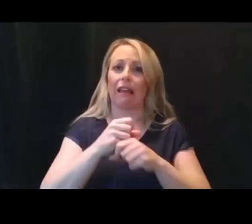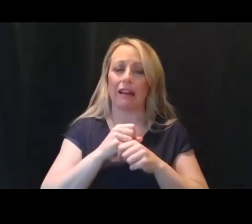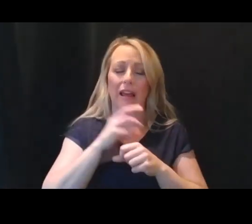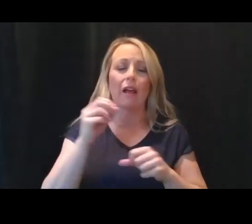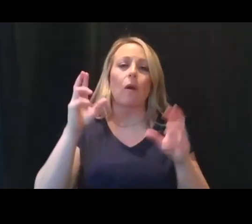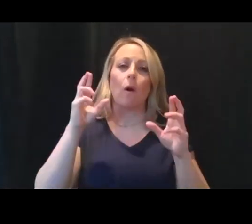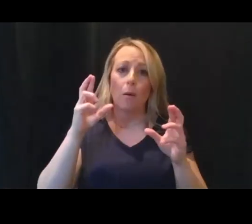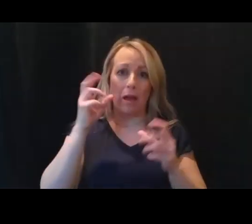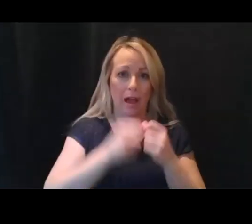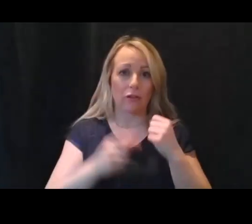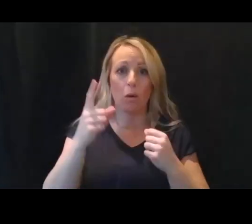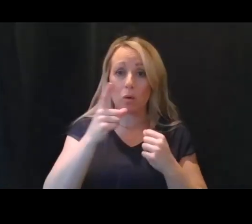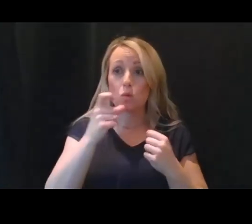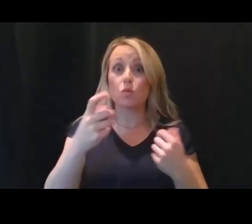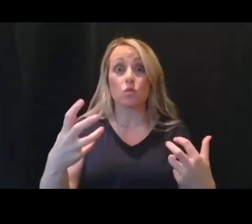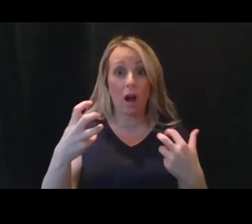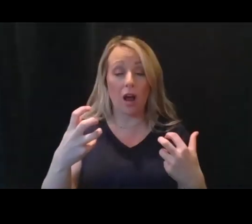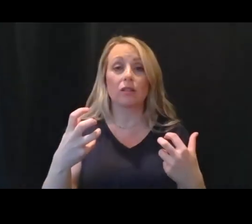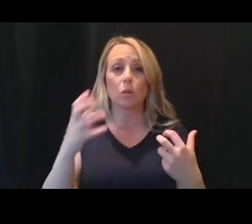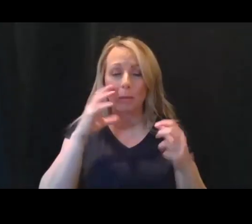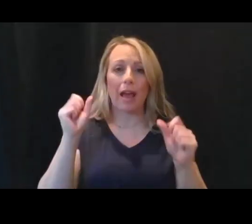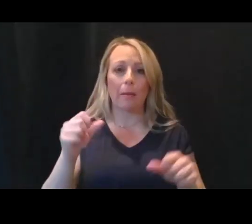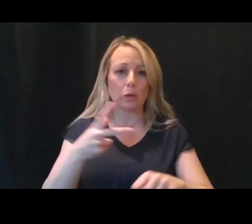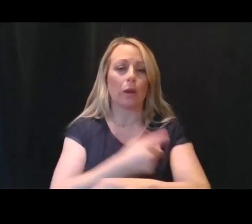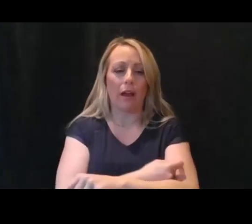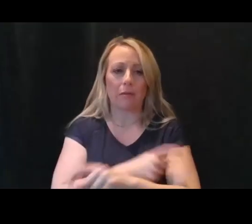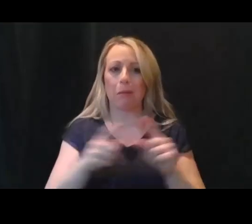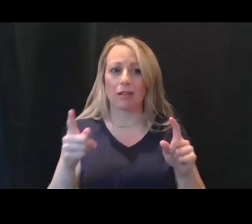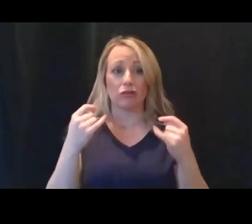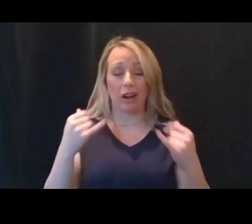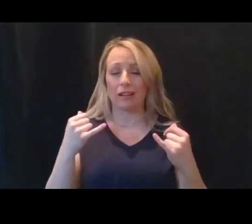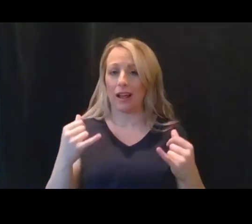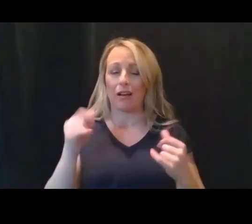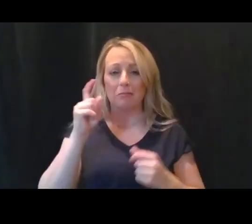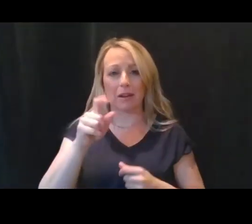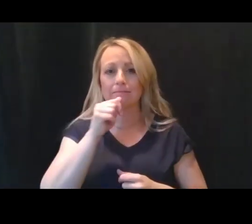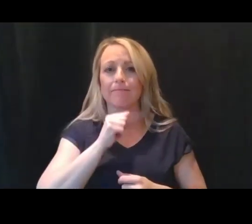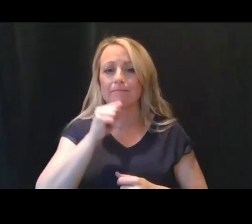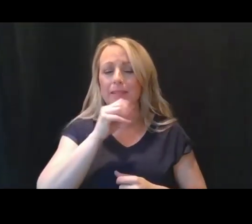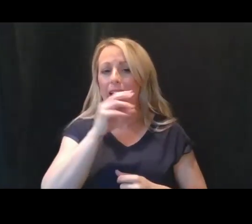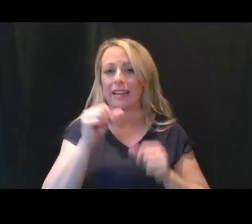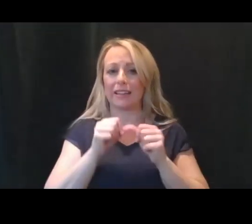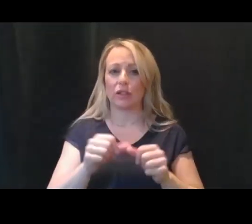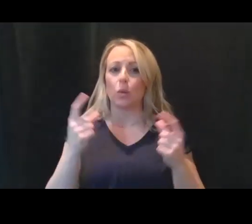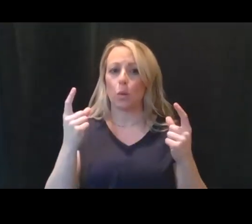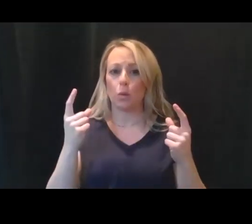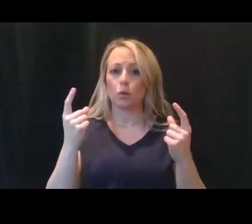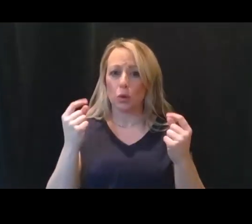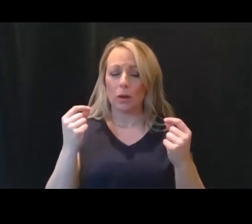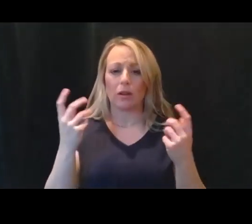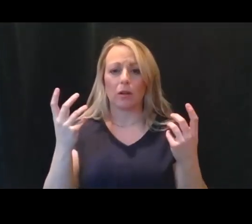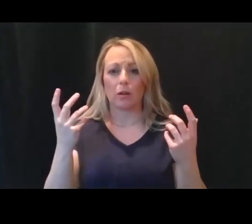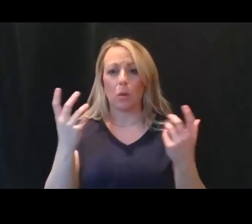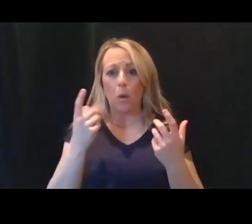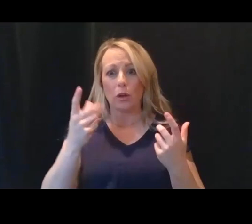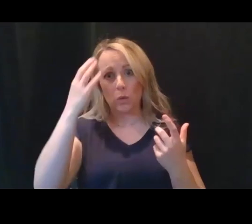future, but it is not now. So please continue to do what you know will keep you safe until you can